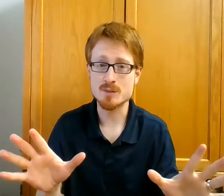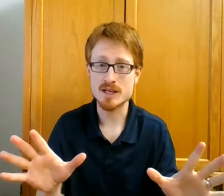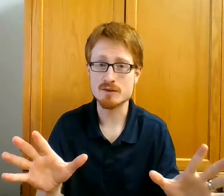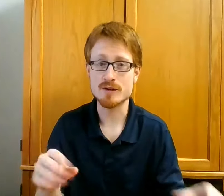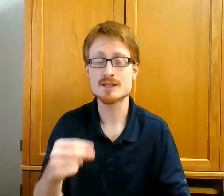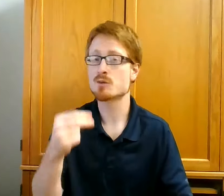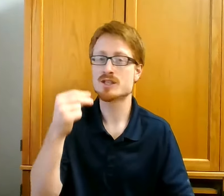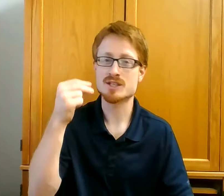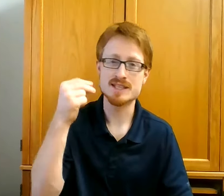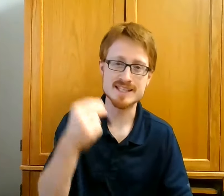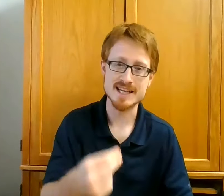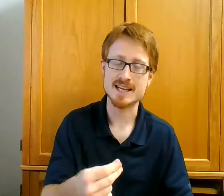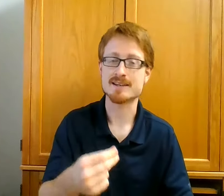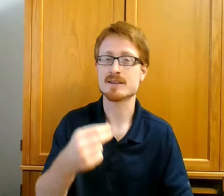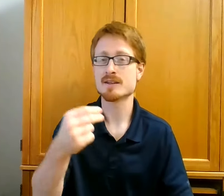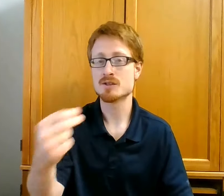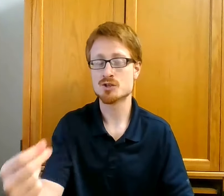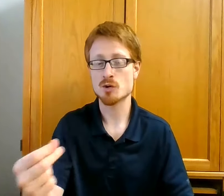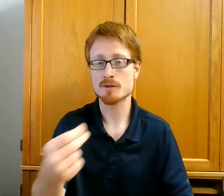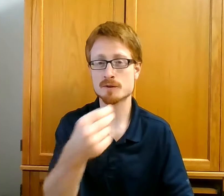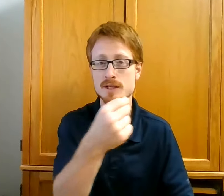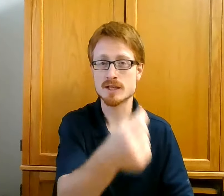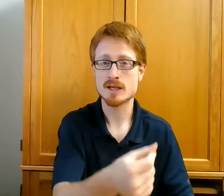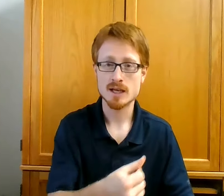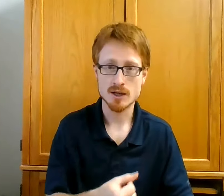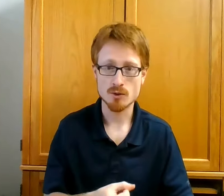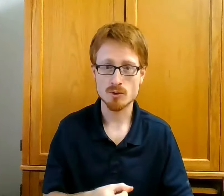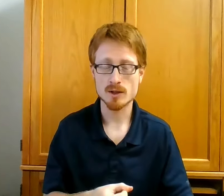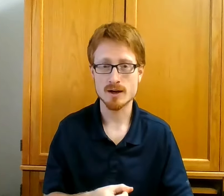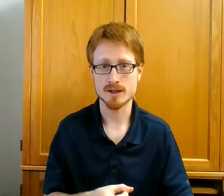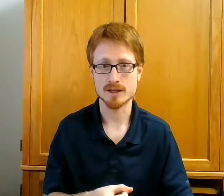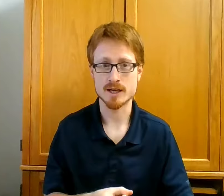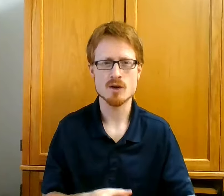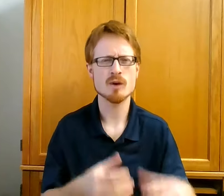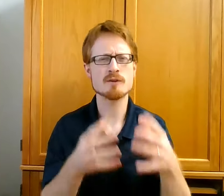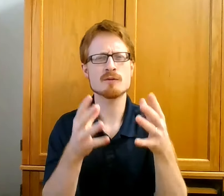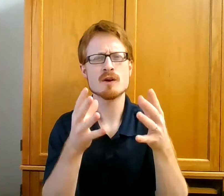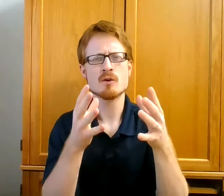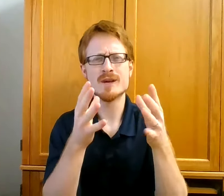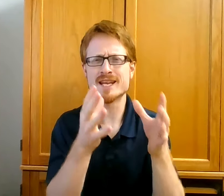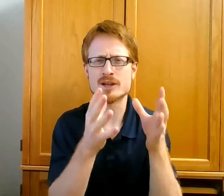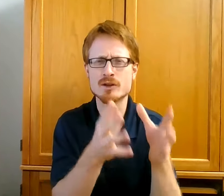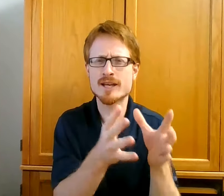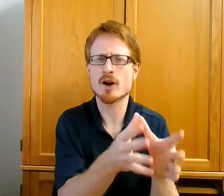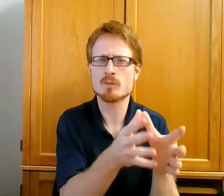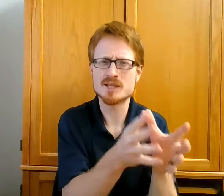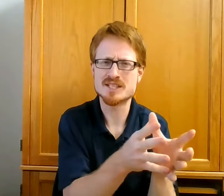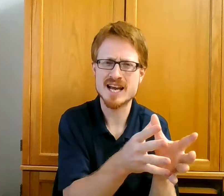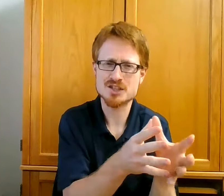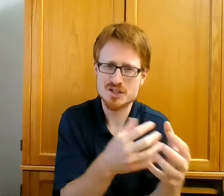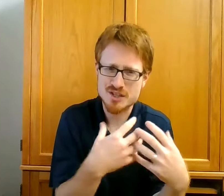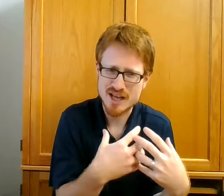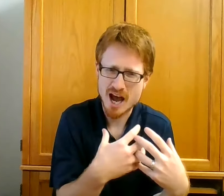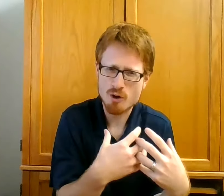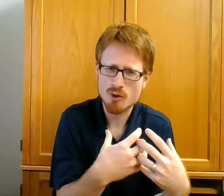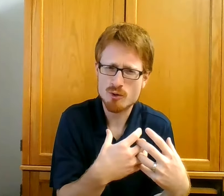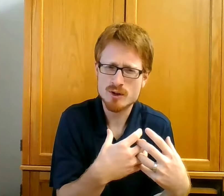be convinced, we just did it joyfully and wholeheartedly? What if we didn't look at our possessions as our own,